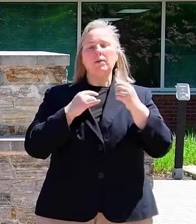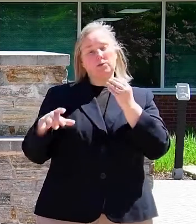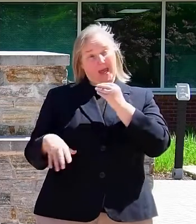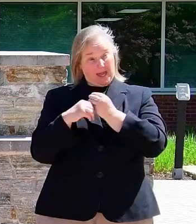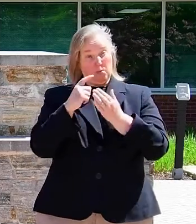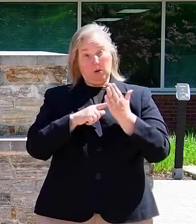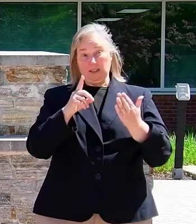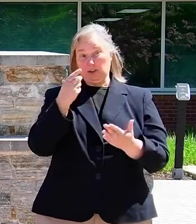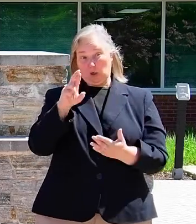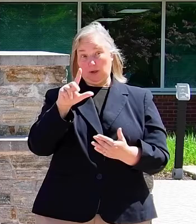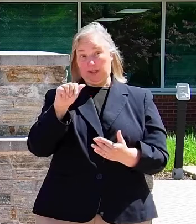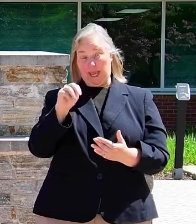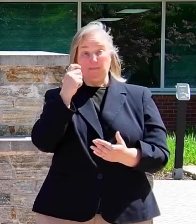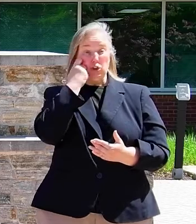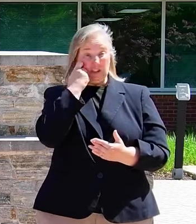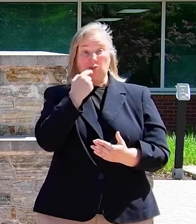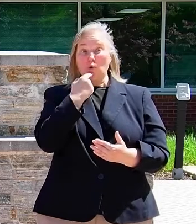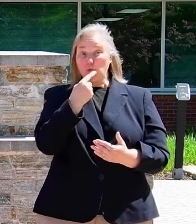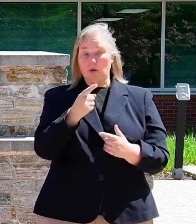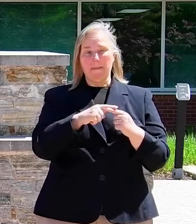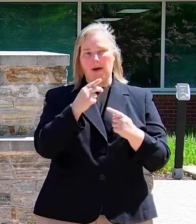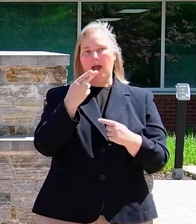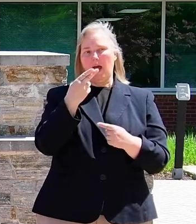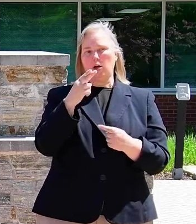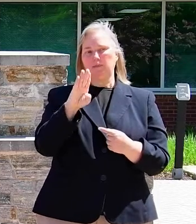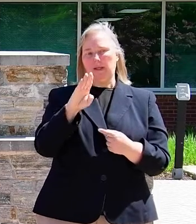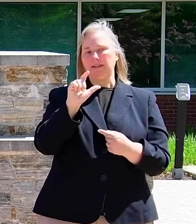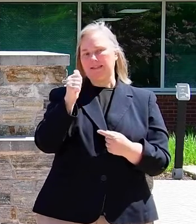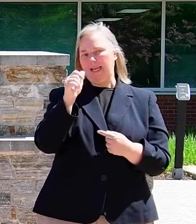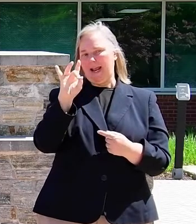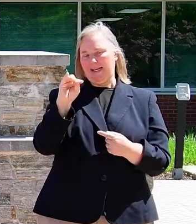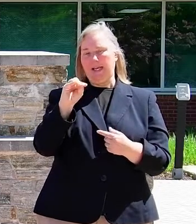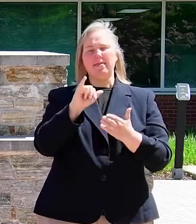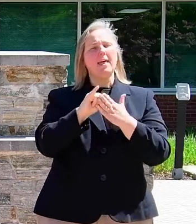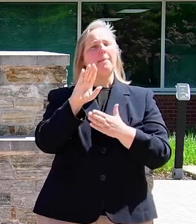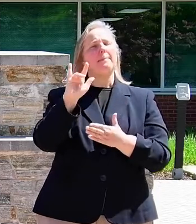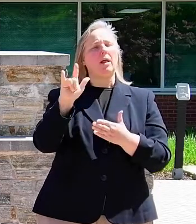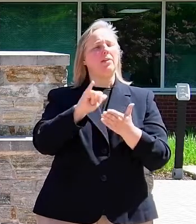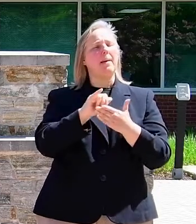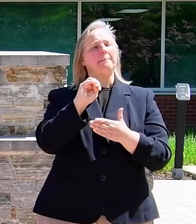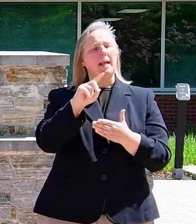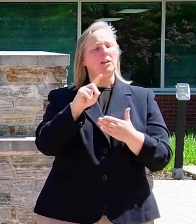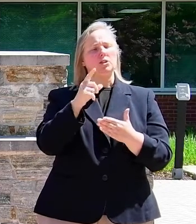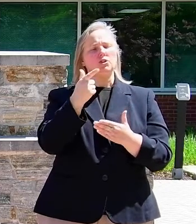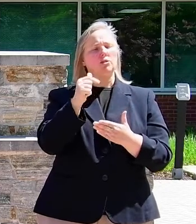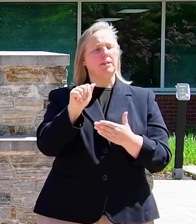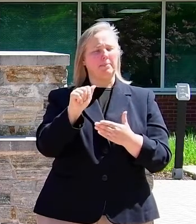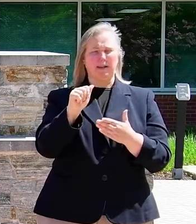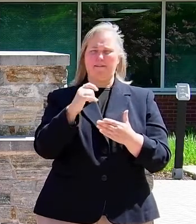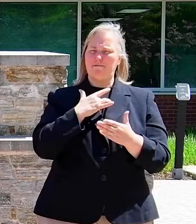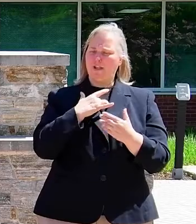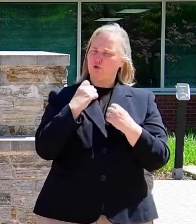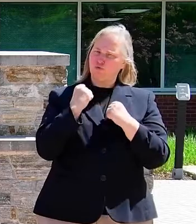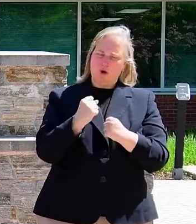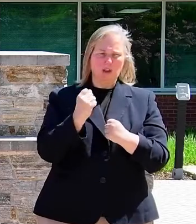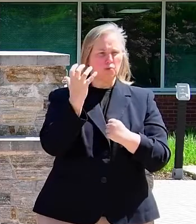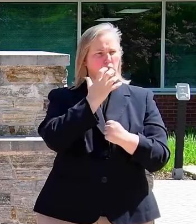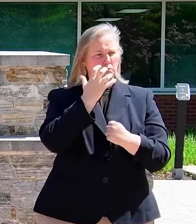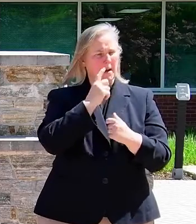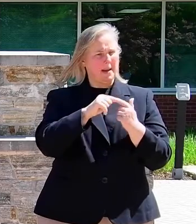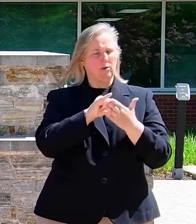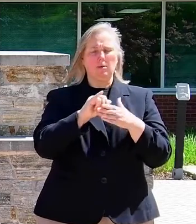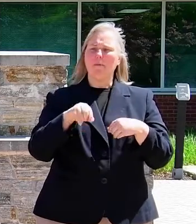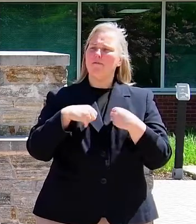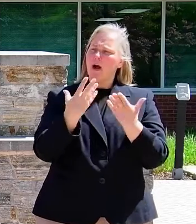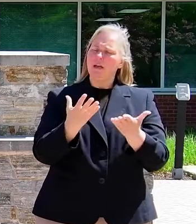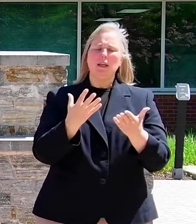told you about House Bill 1080, which is a bill that the Maryland General Assembly felt strongly about in terms of